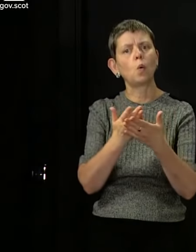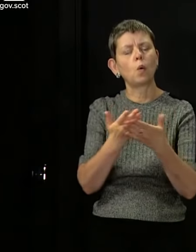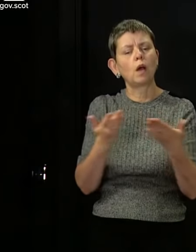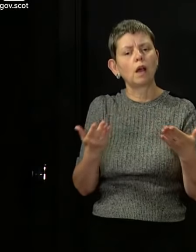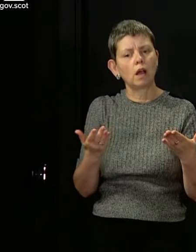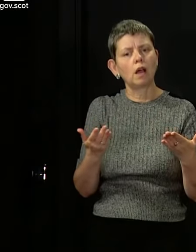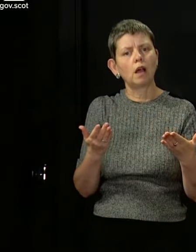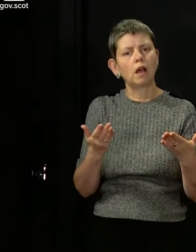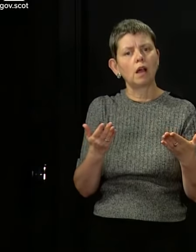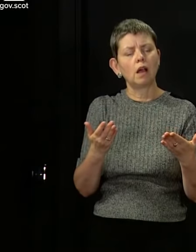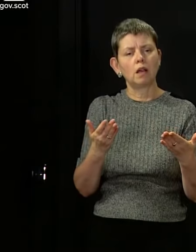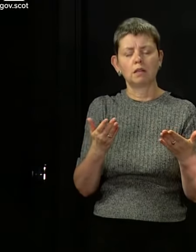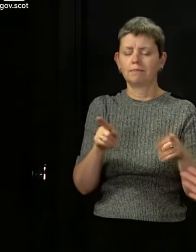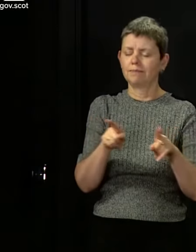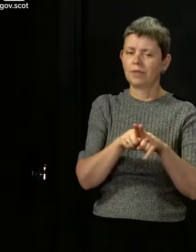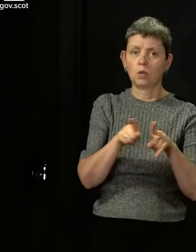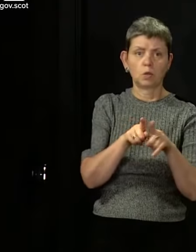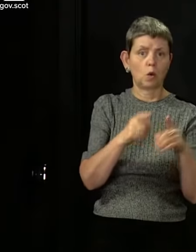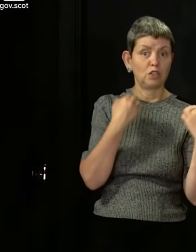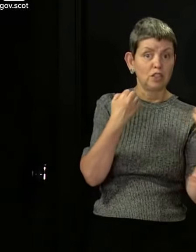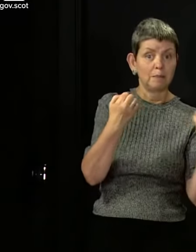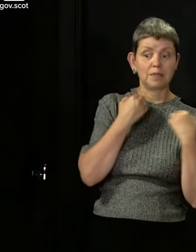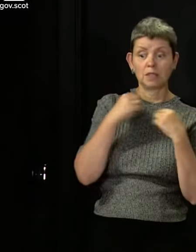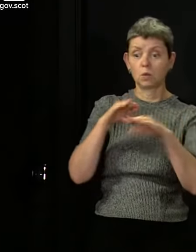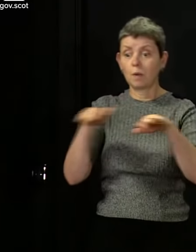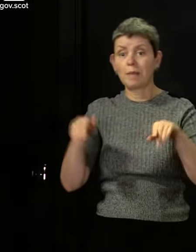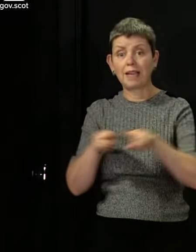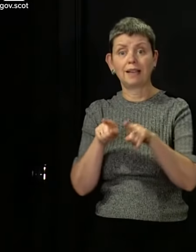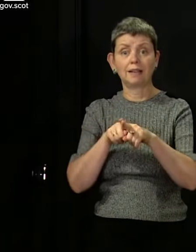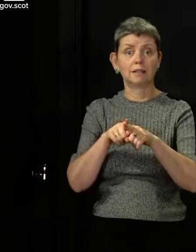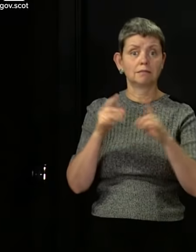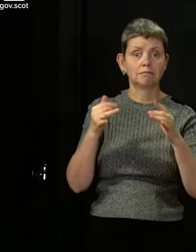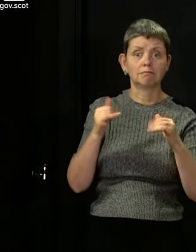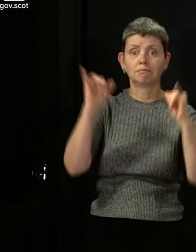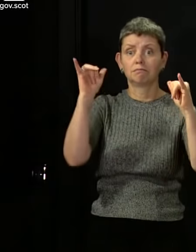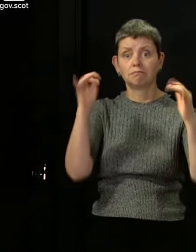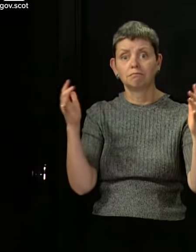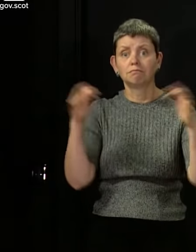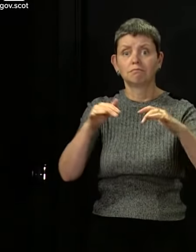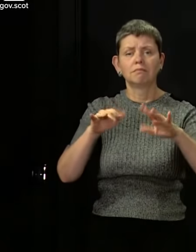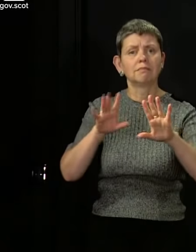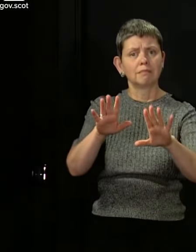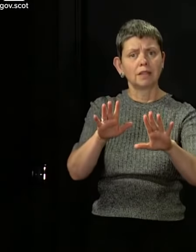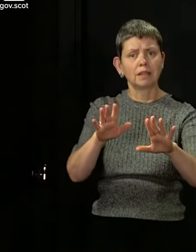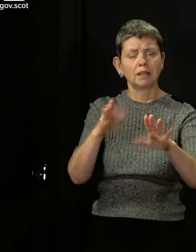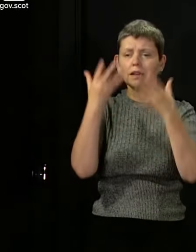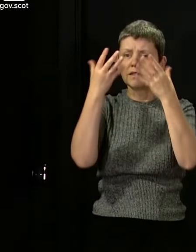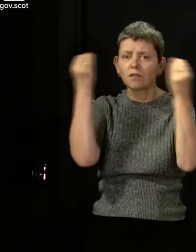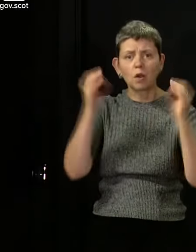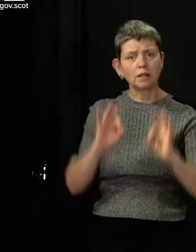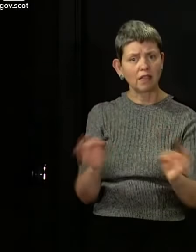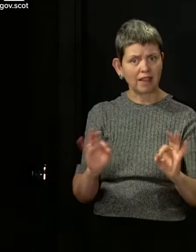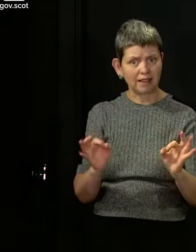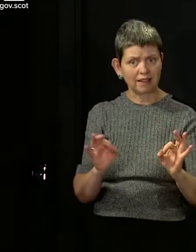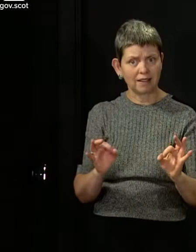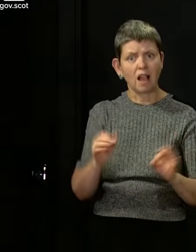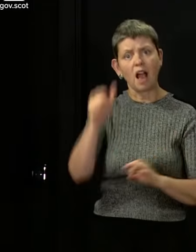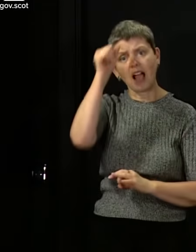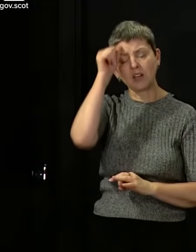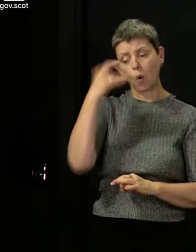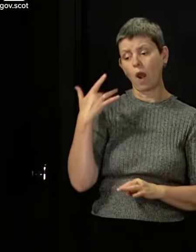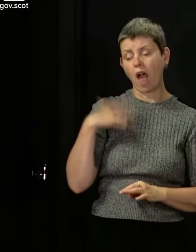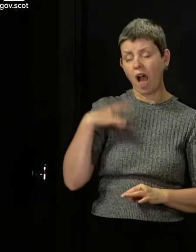you. And that's true of gyms, swimming pools, it's true of the live entertainment sector, which I know fear that they're going to be one of the last